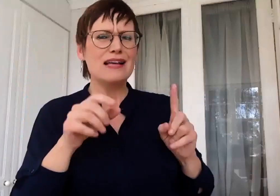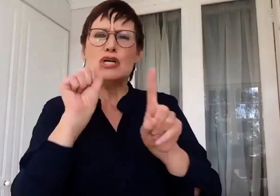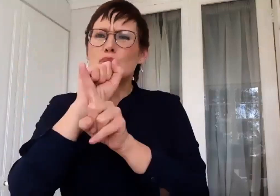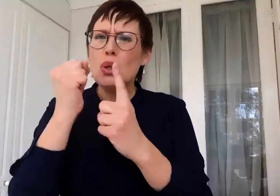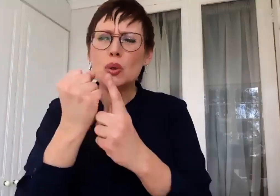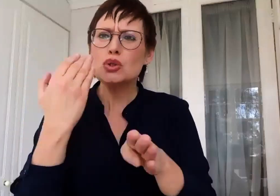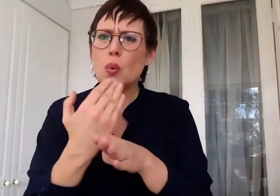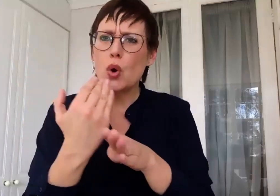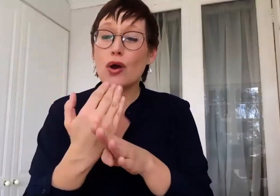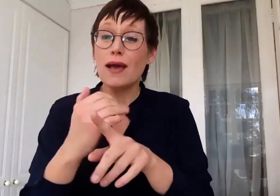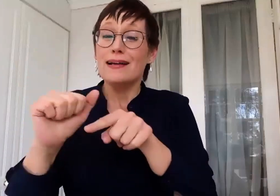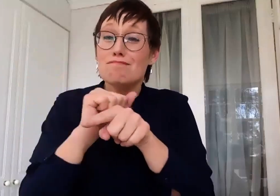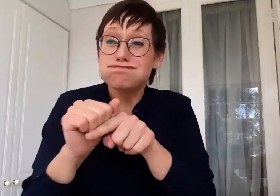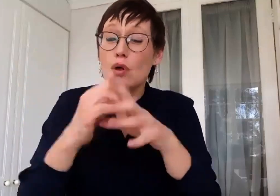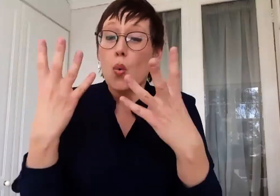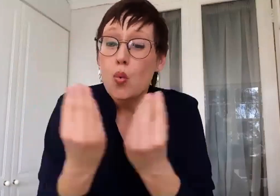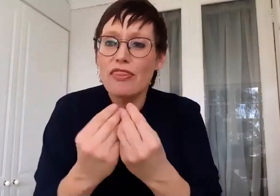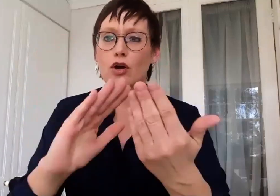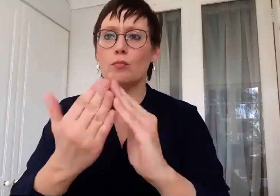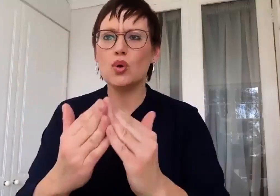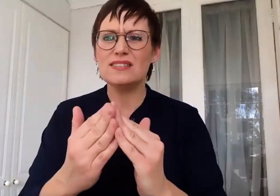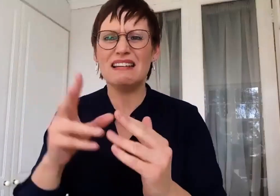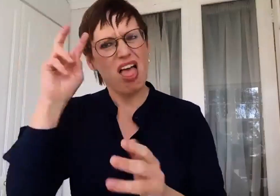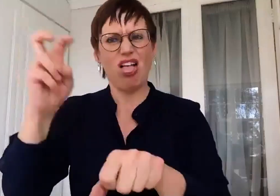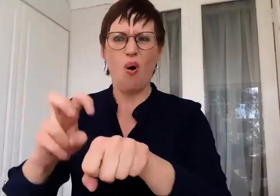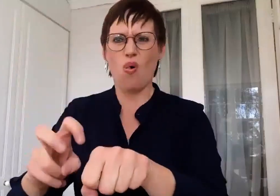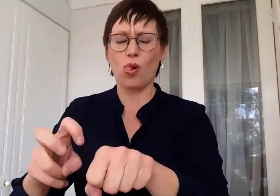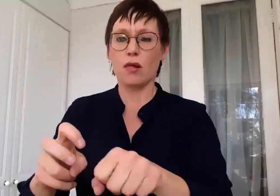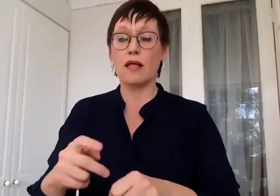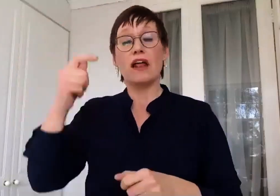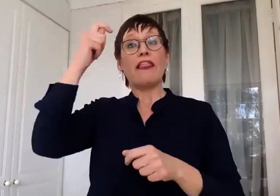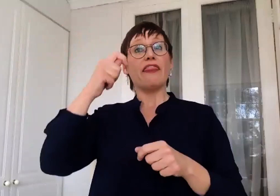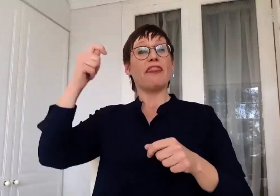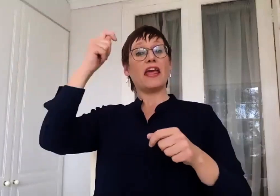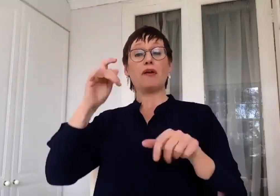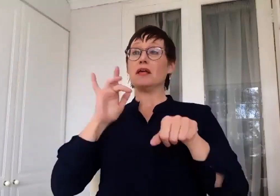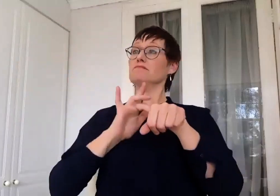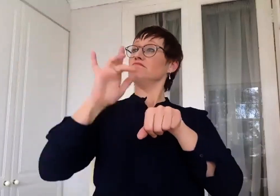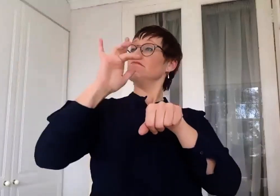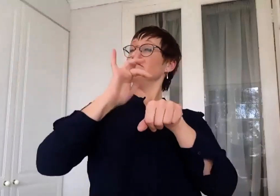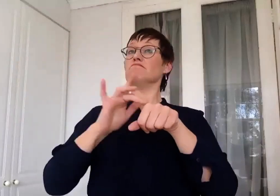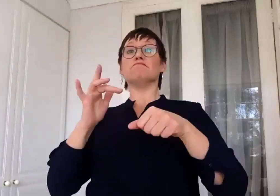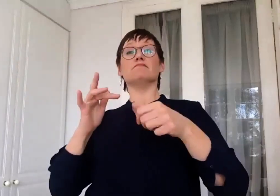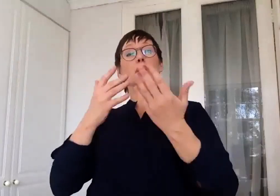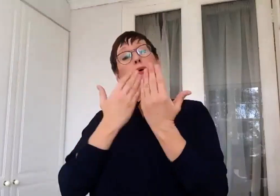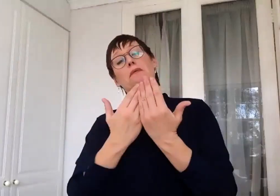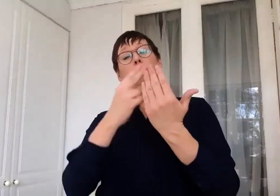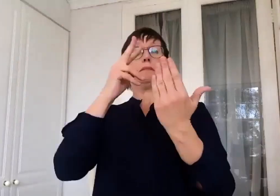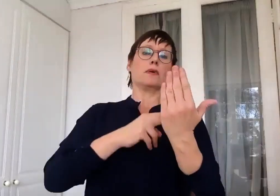physically off the main campus. But there's something accidental about the history of the academy rather than the work that you do